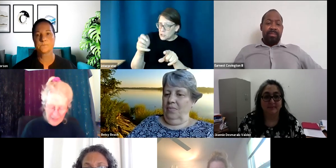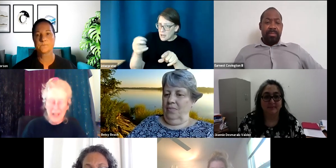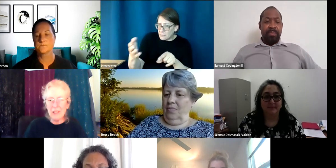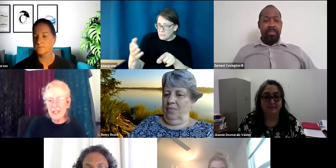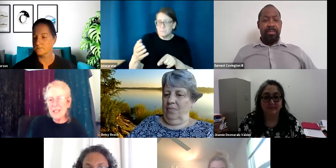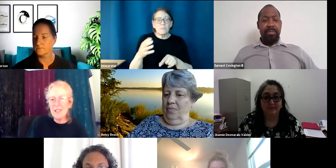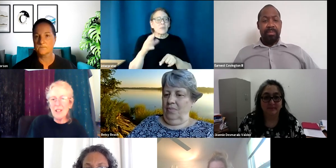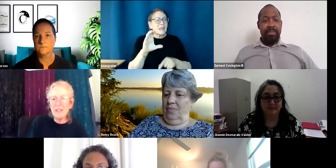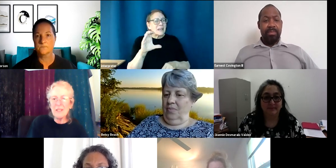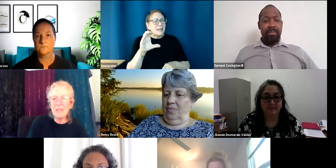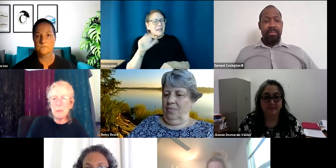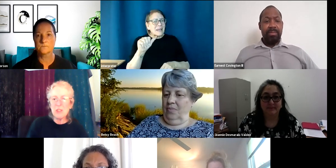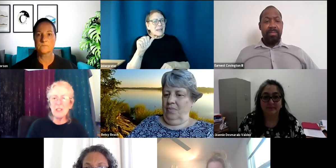is Carolyn still on the commission?